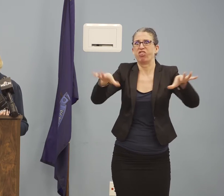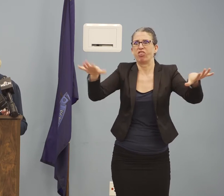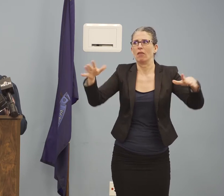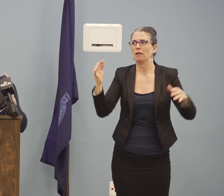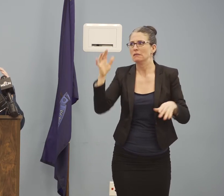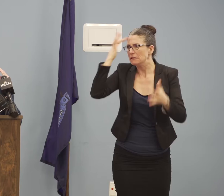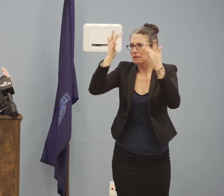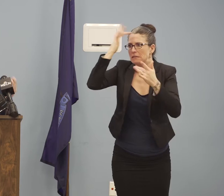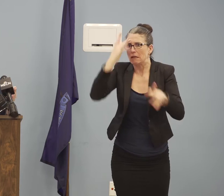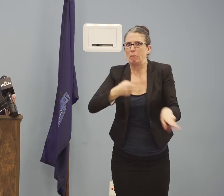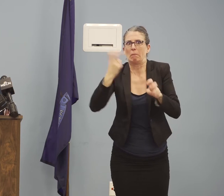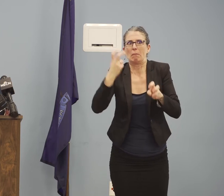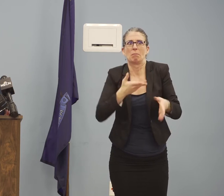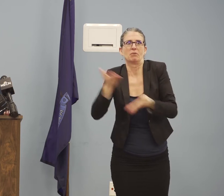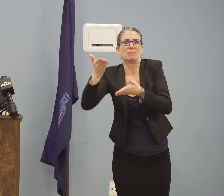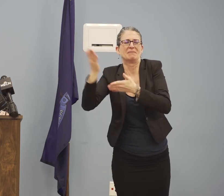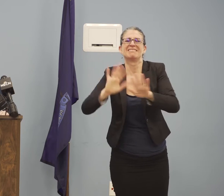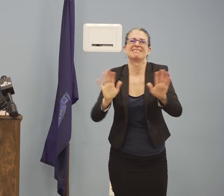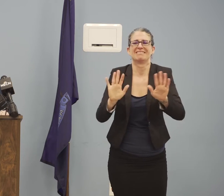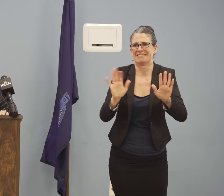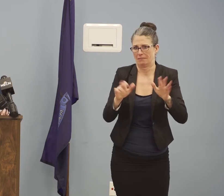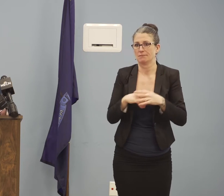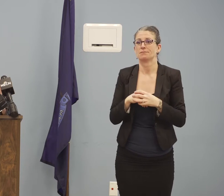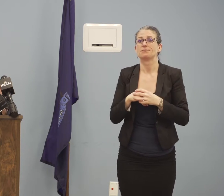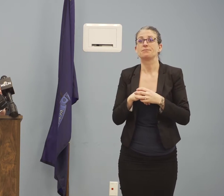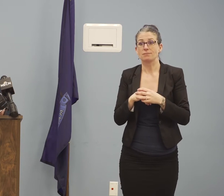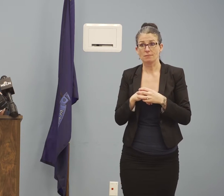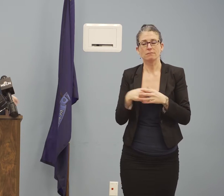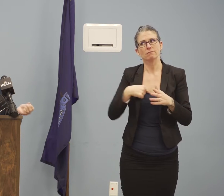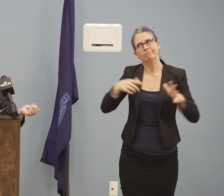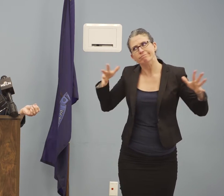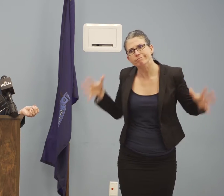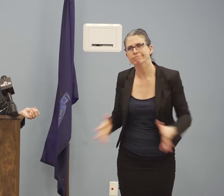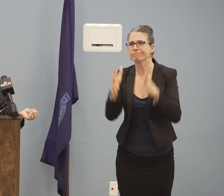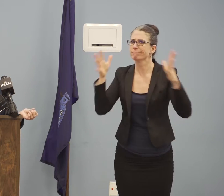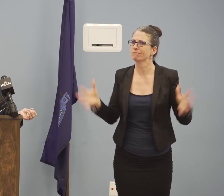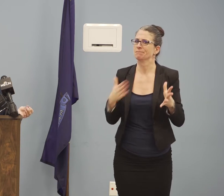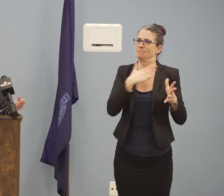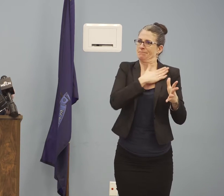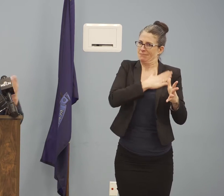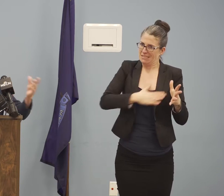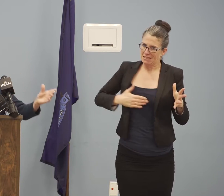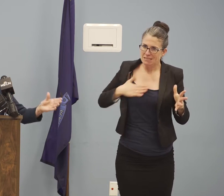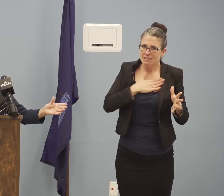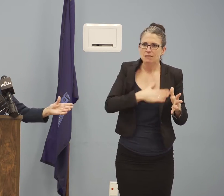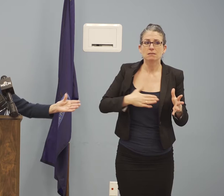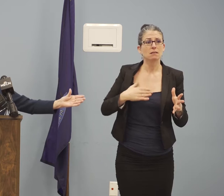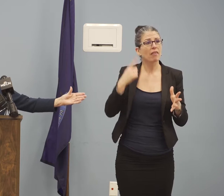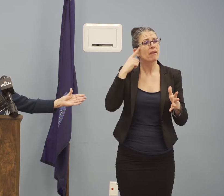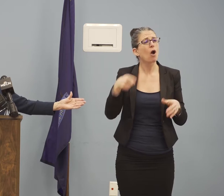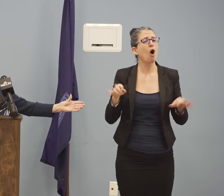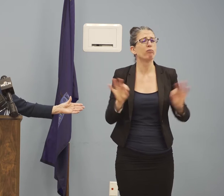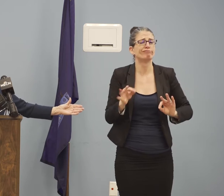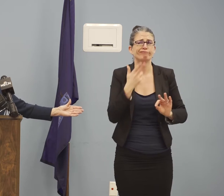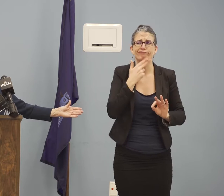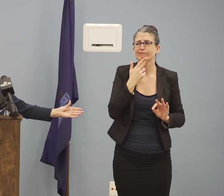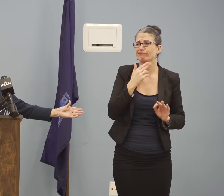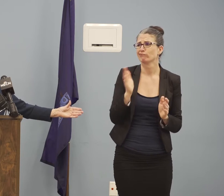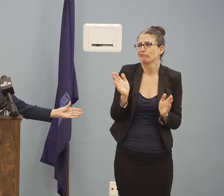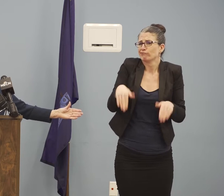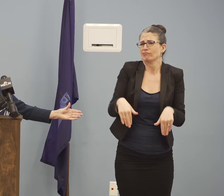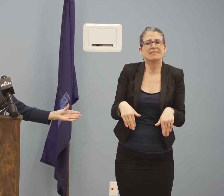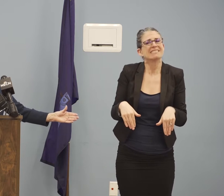I continue to strongly urge all Maine people to take seriously the threat of this virus and to practice social